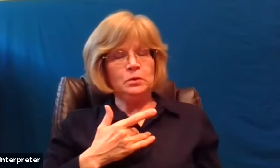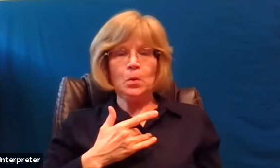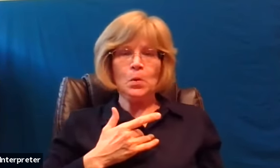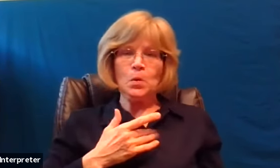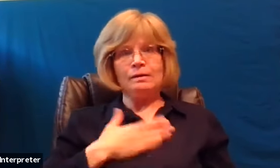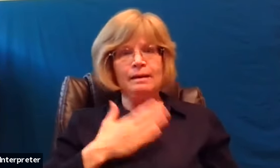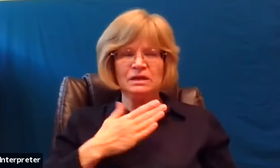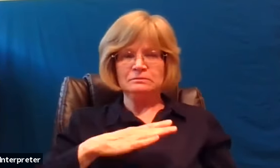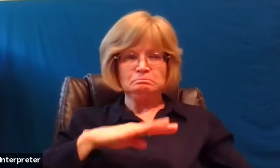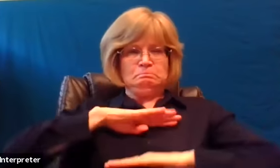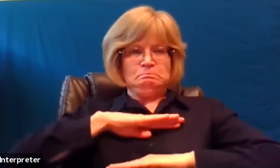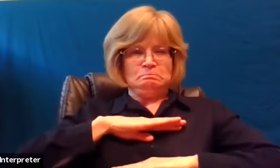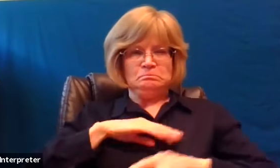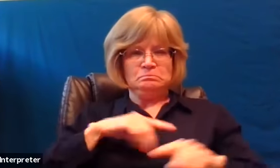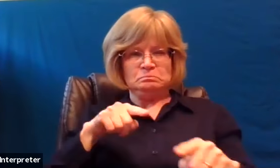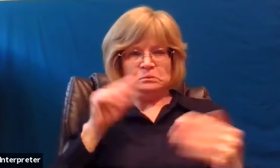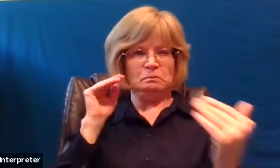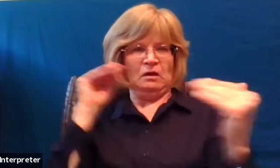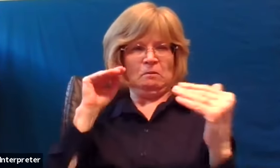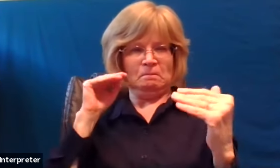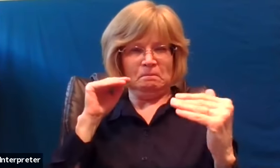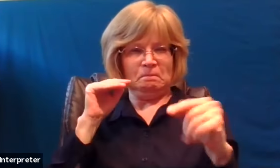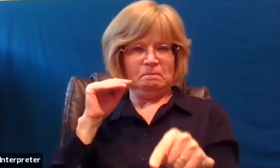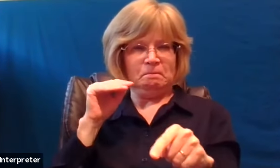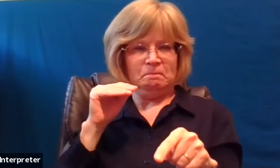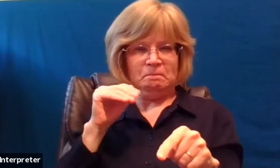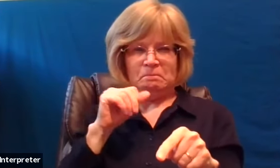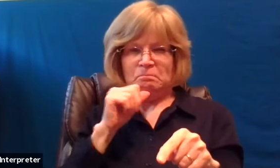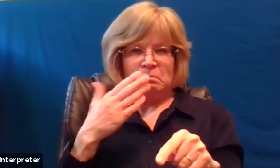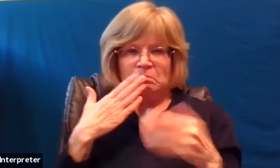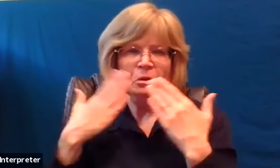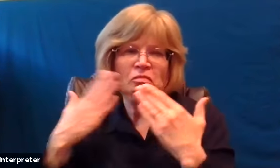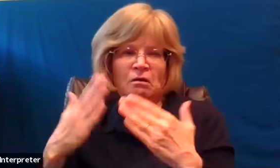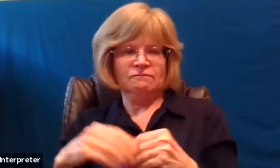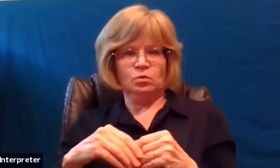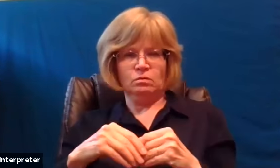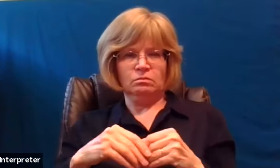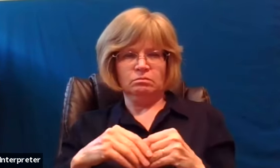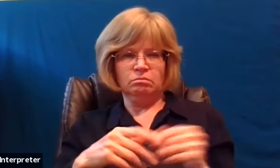being meted out upon this ungrateful servant but is it really just